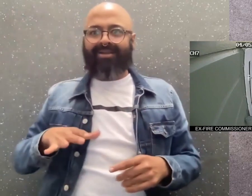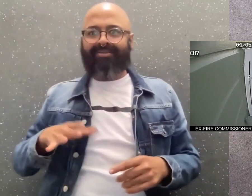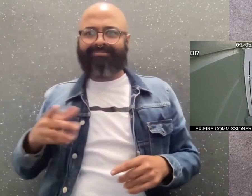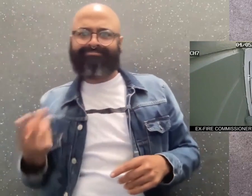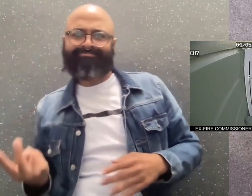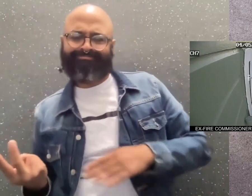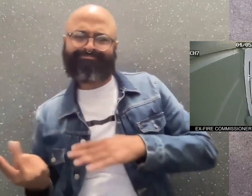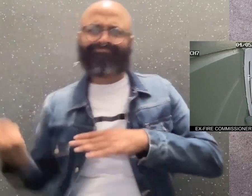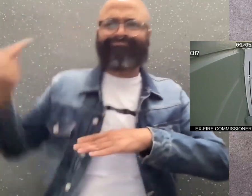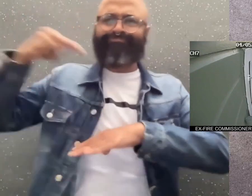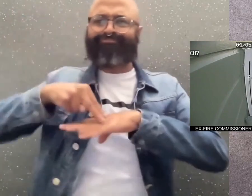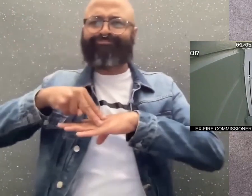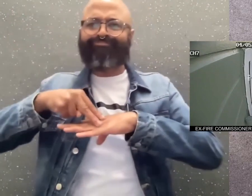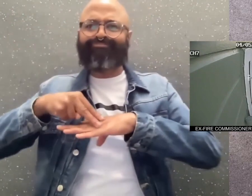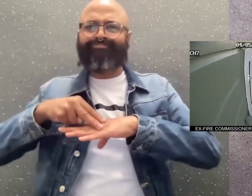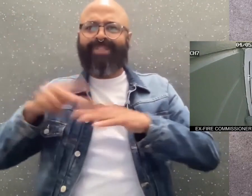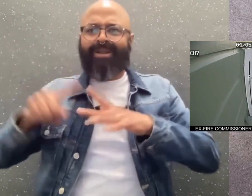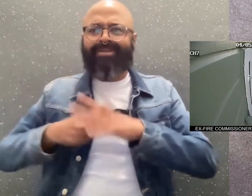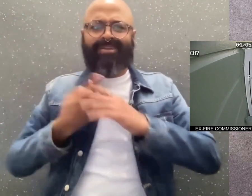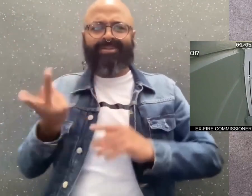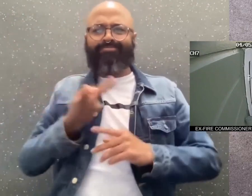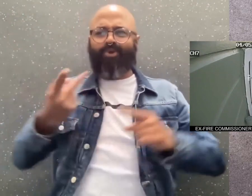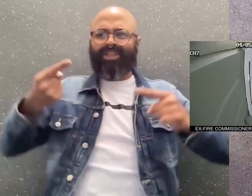man appears to get up and the pair begin to scuffle.